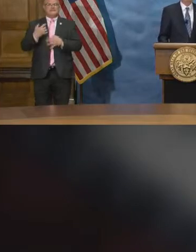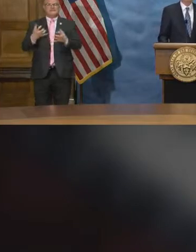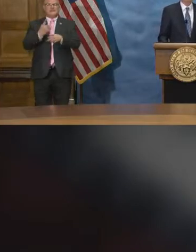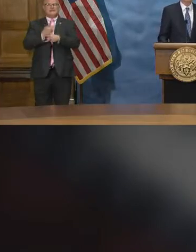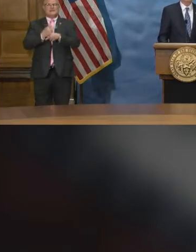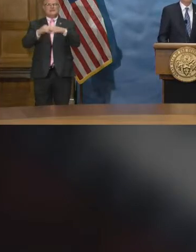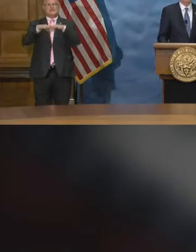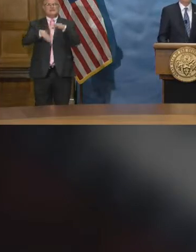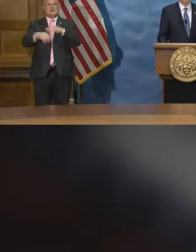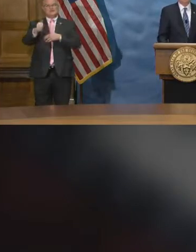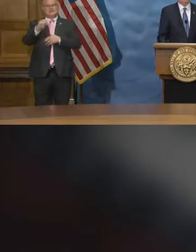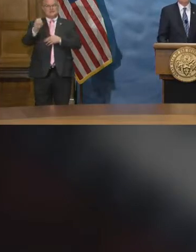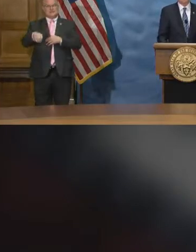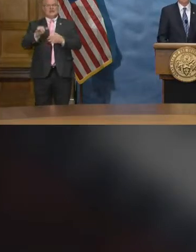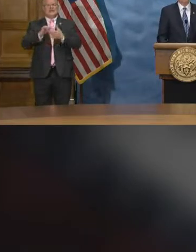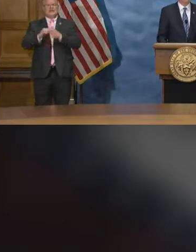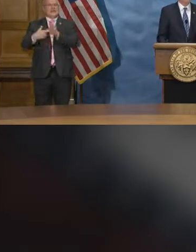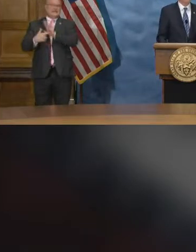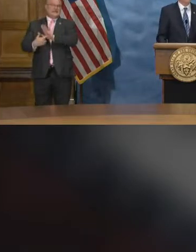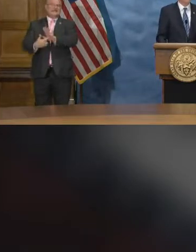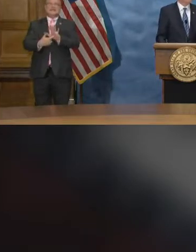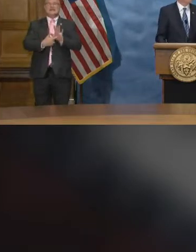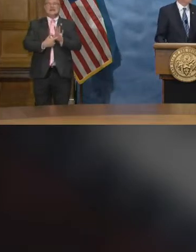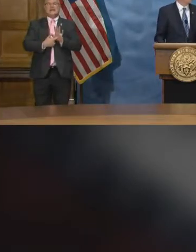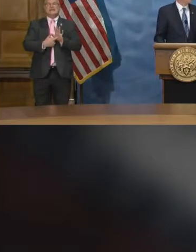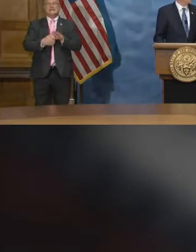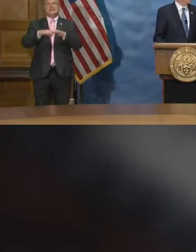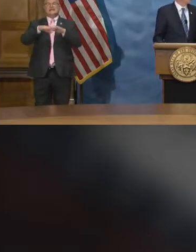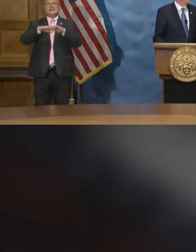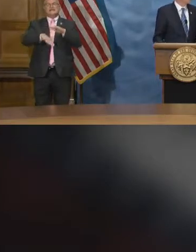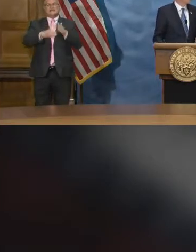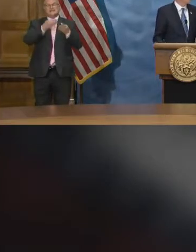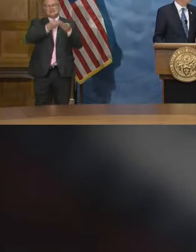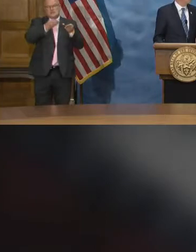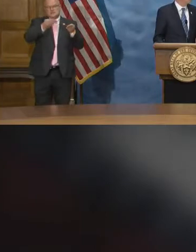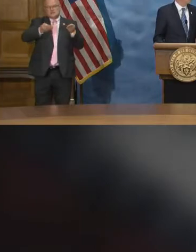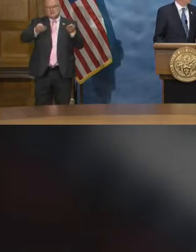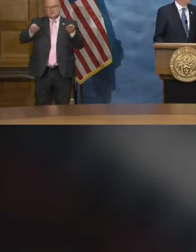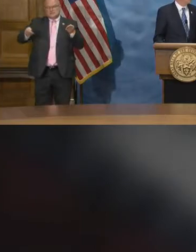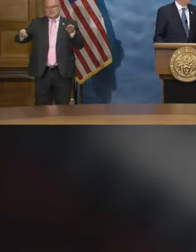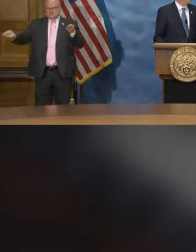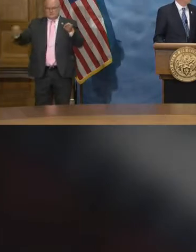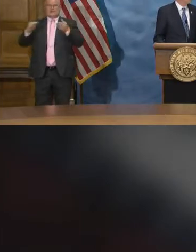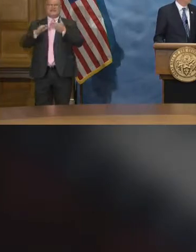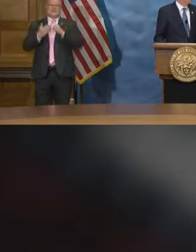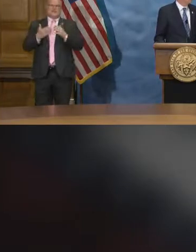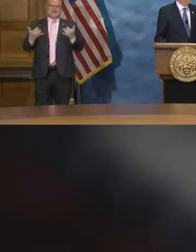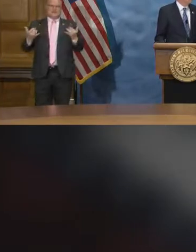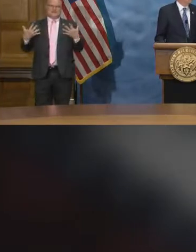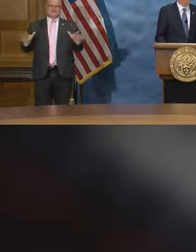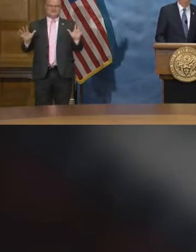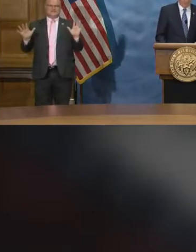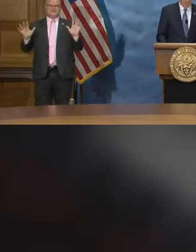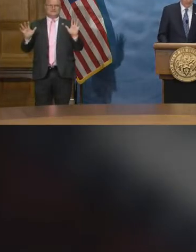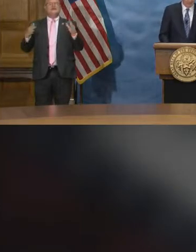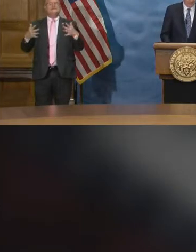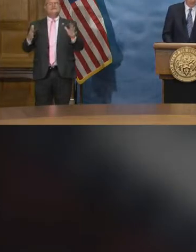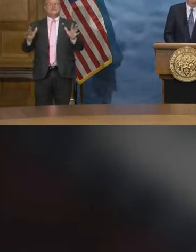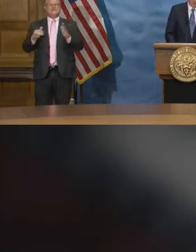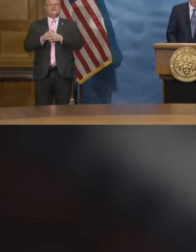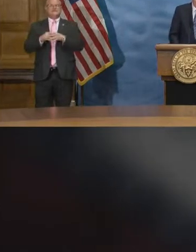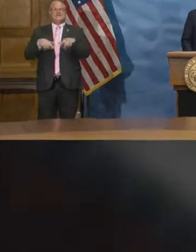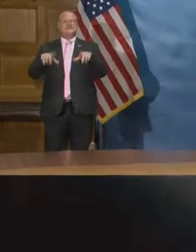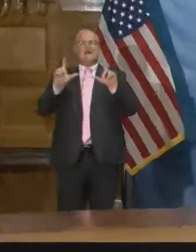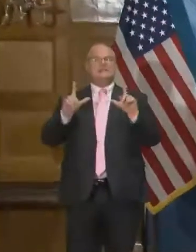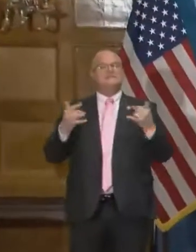want to keep it that way because that indicates less transmission in the community. And then I believe that's the end of that.